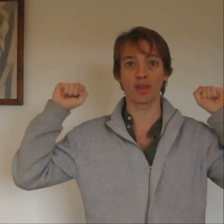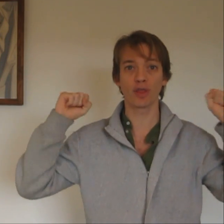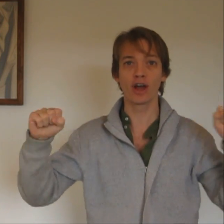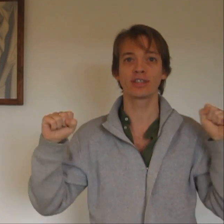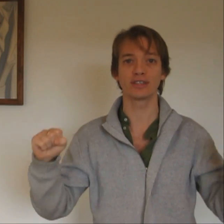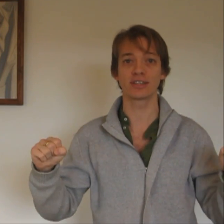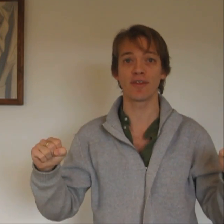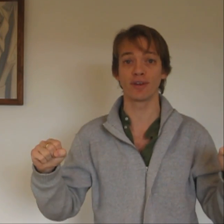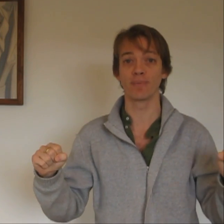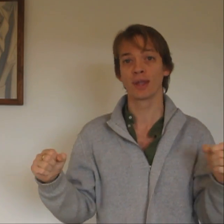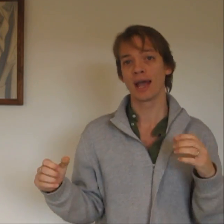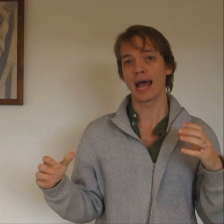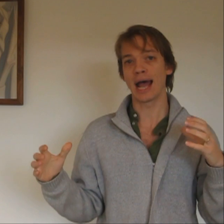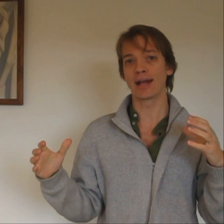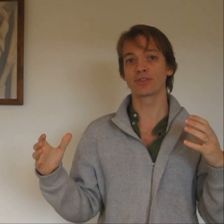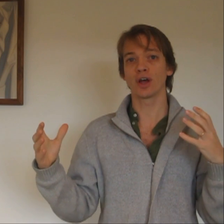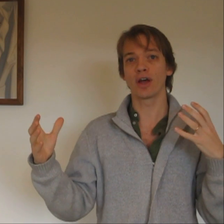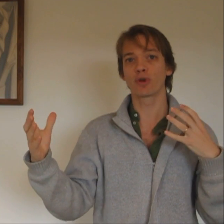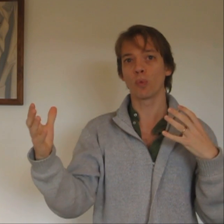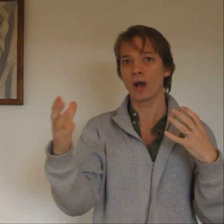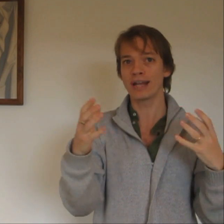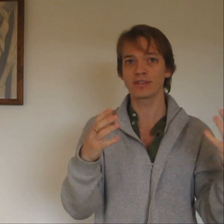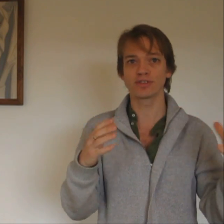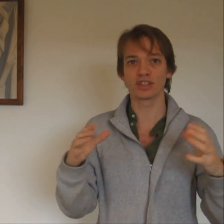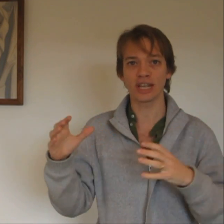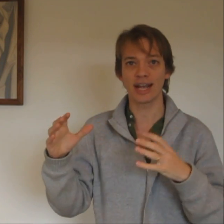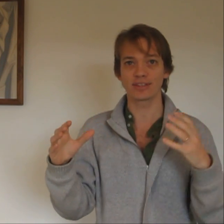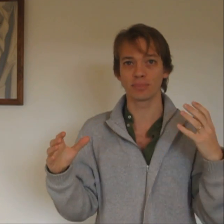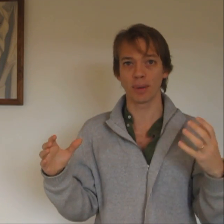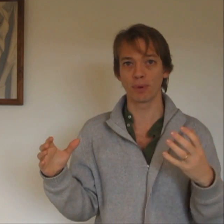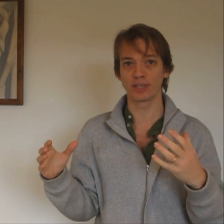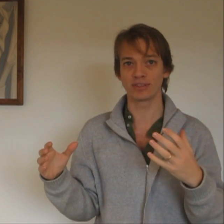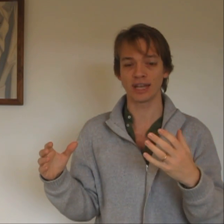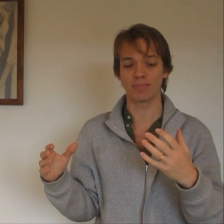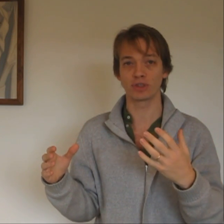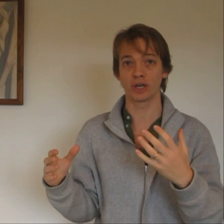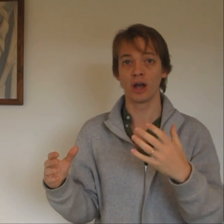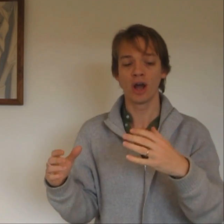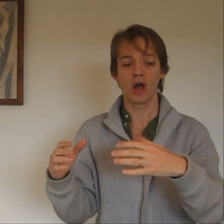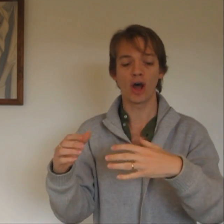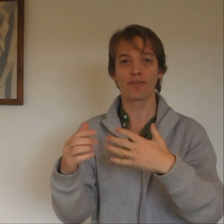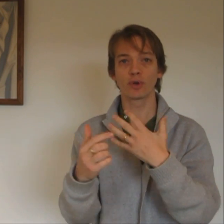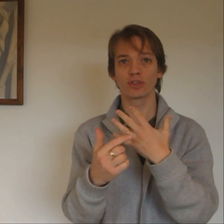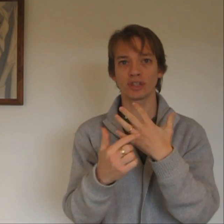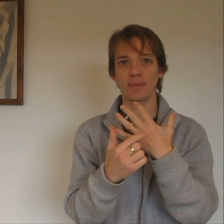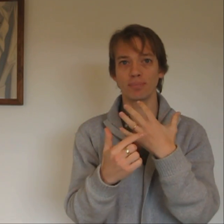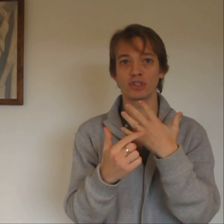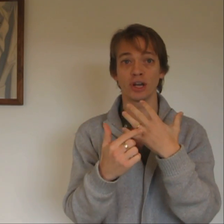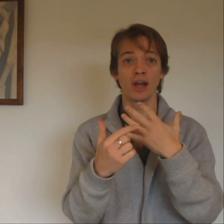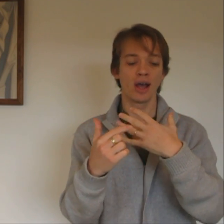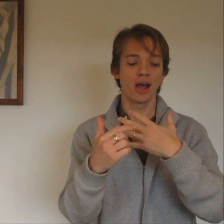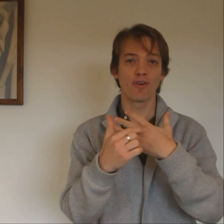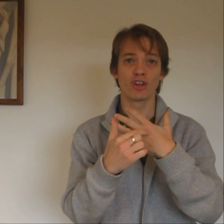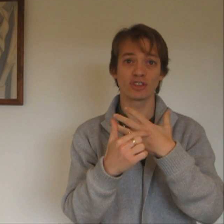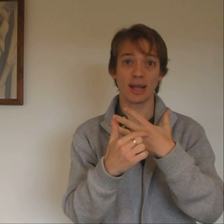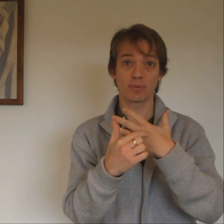37. And I've got ways of detecting my body's temperature. I've got temperature receptors